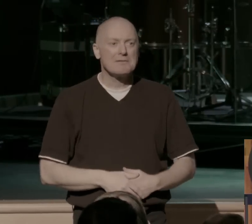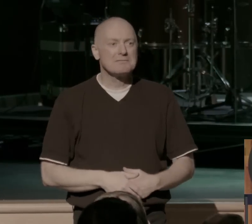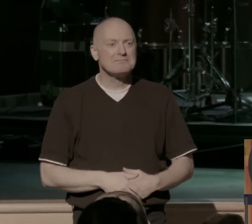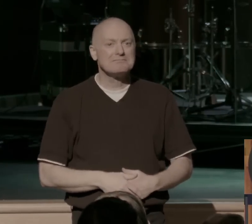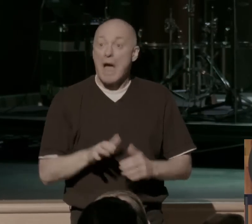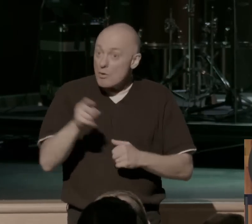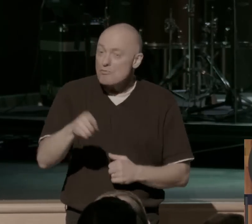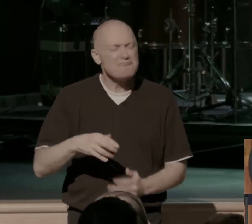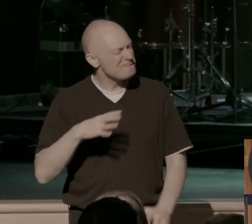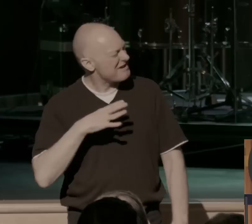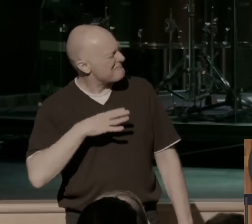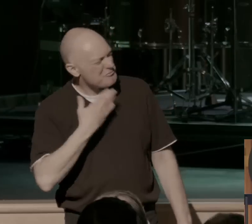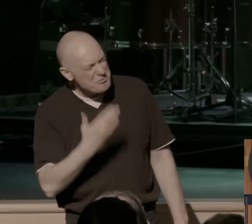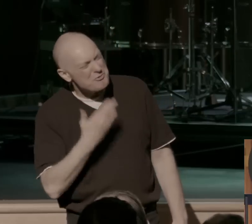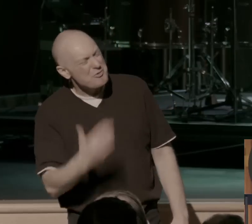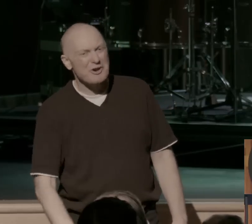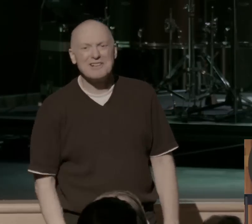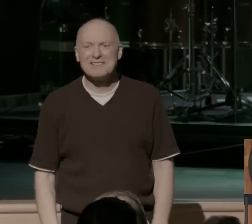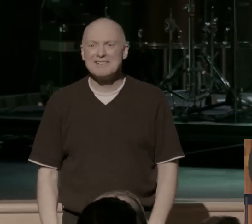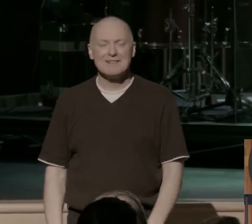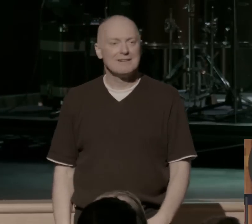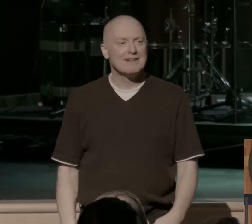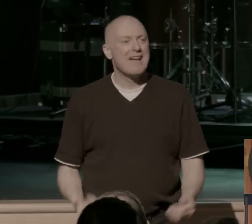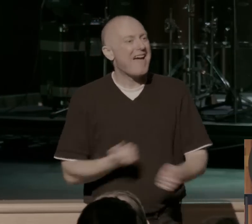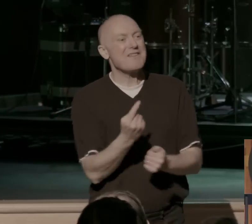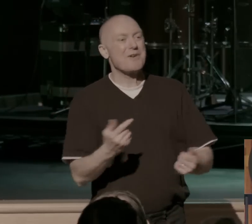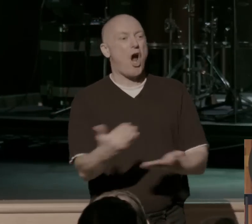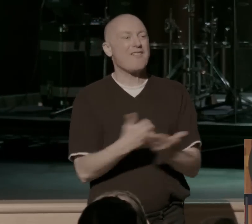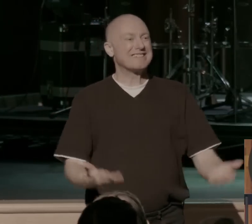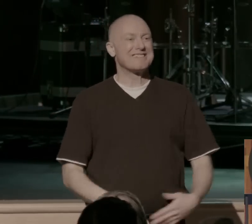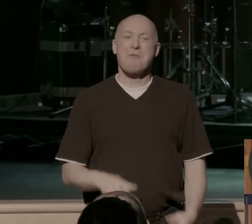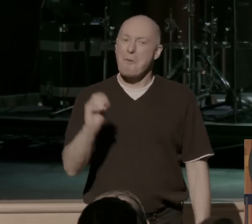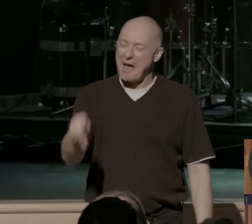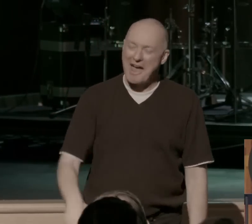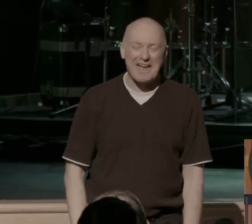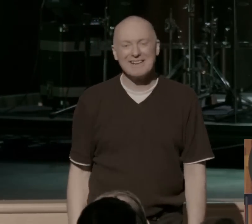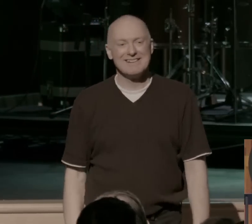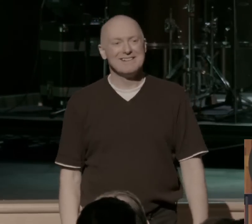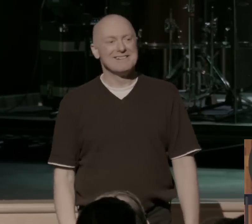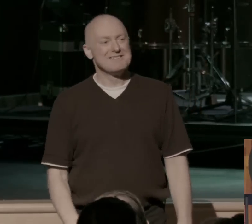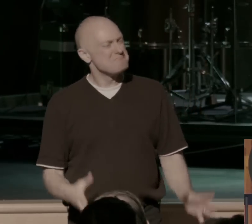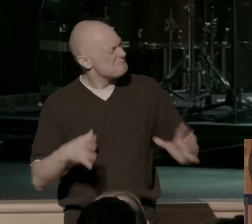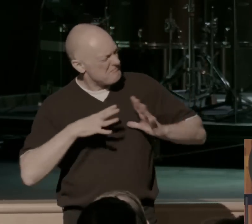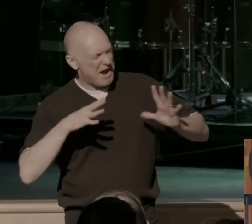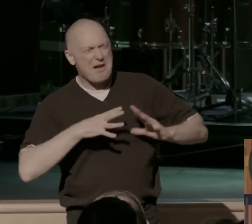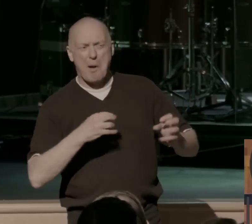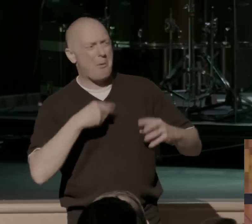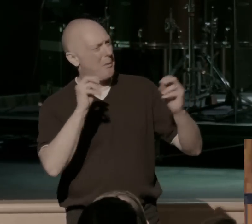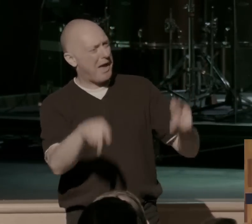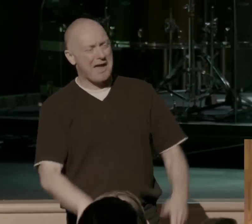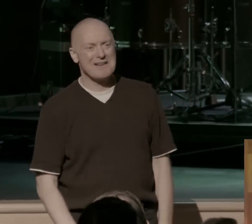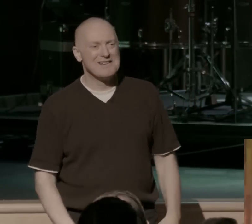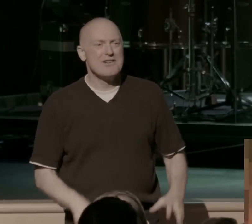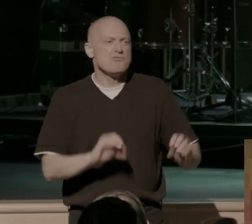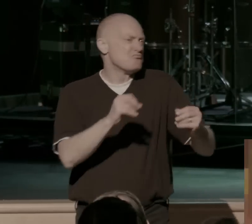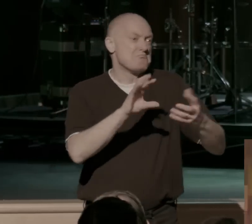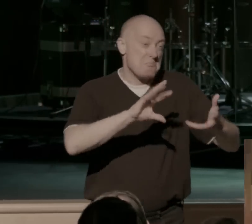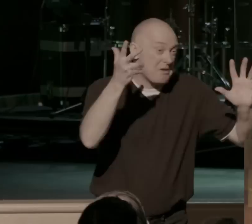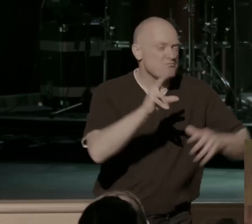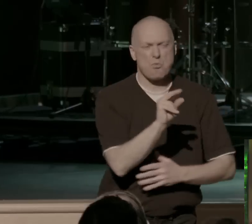Everybody at Harvest is okay. We don't have problems. We're not messed up. And we plant that mask so tightly on our face.